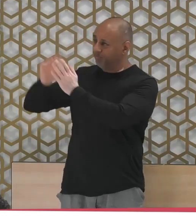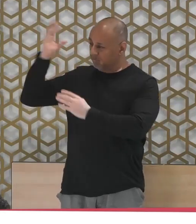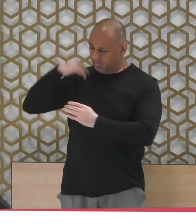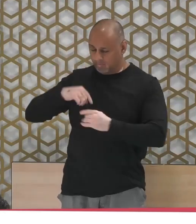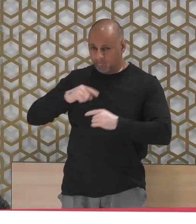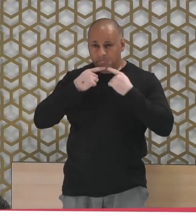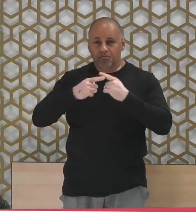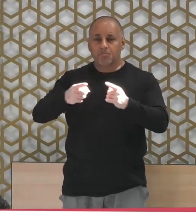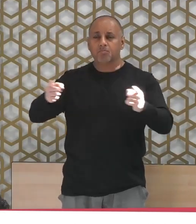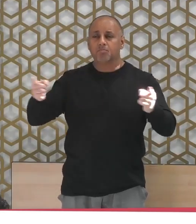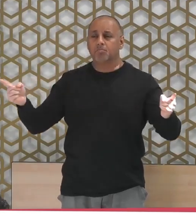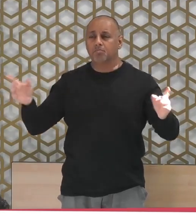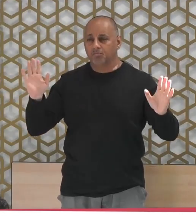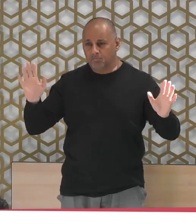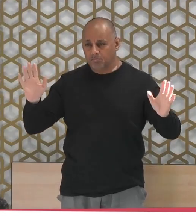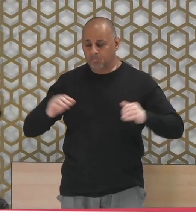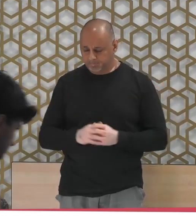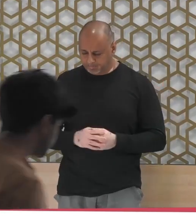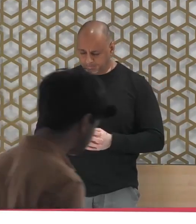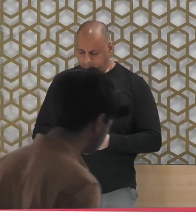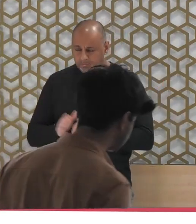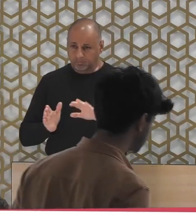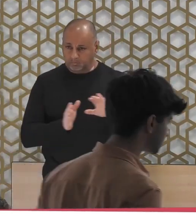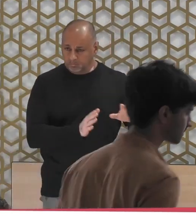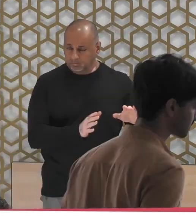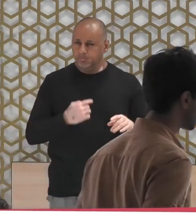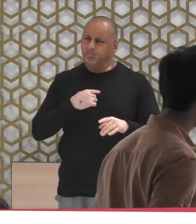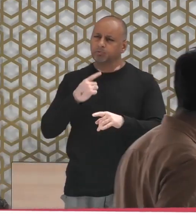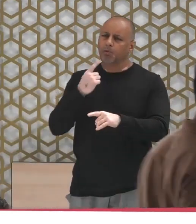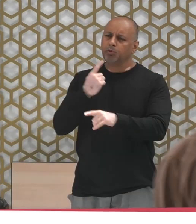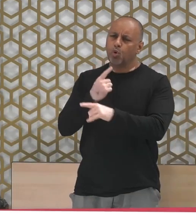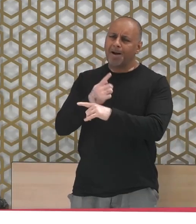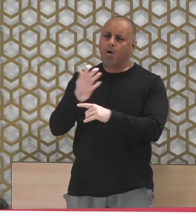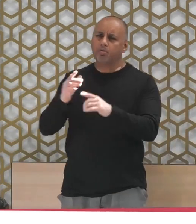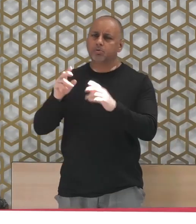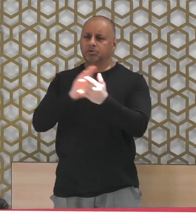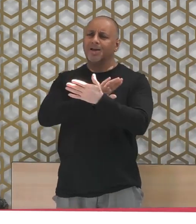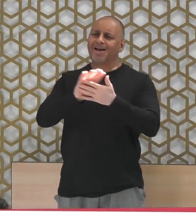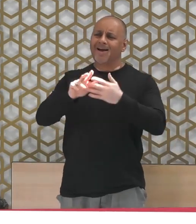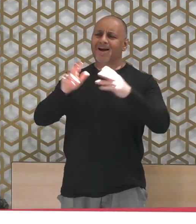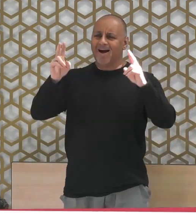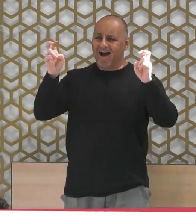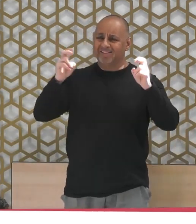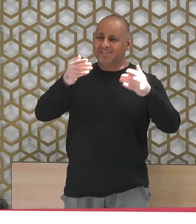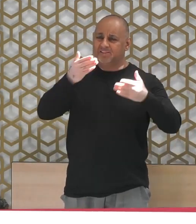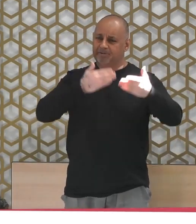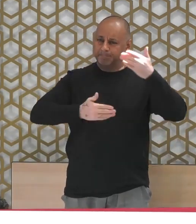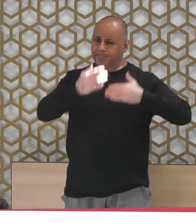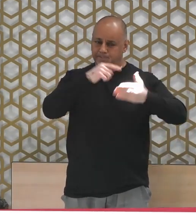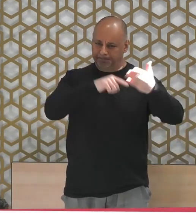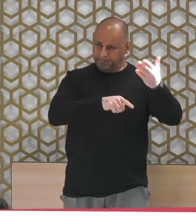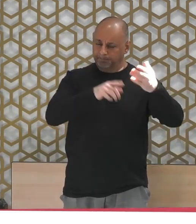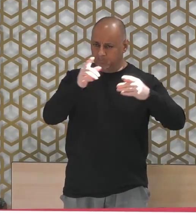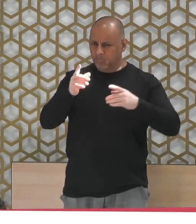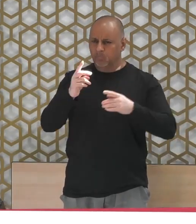I want to mention a hadith or a conversation between Hudayfud ibn al-Yaman radiallahu anhu and the Nabi